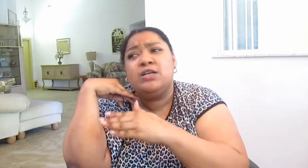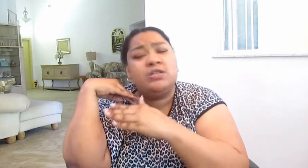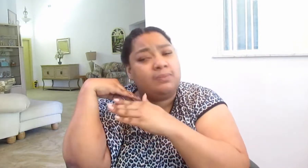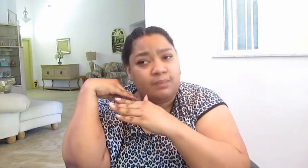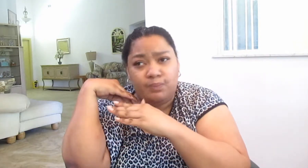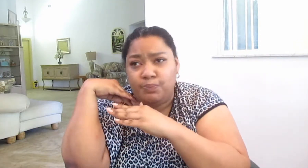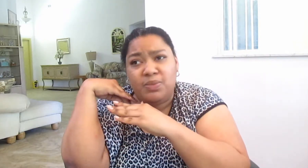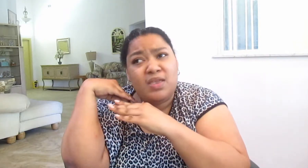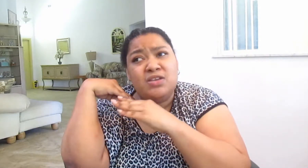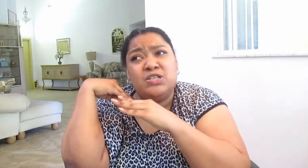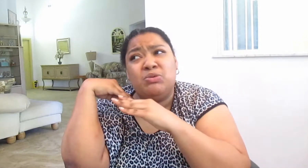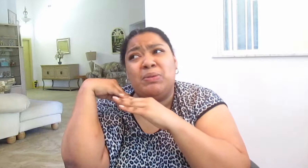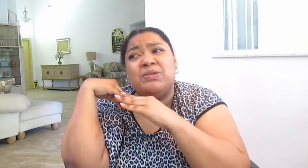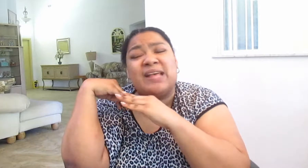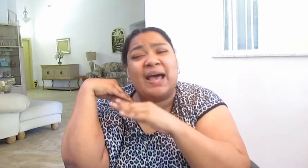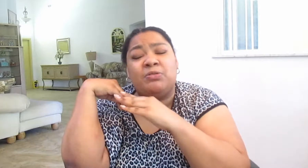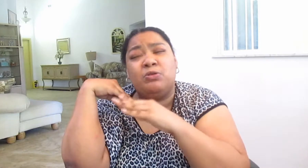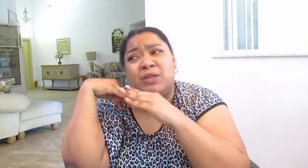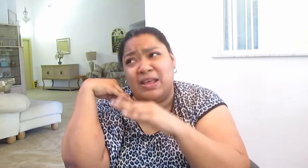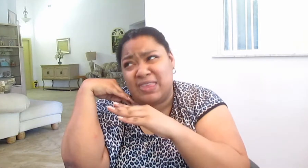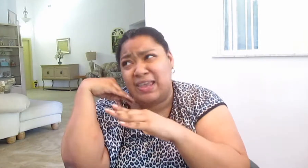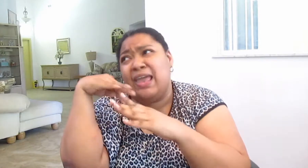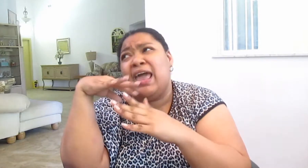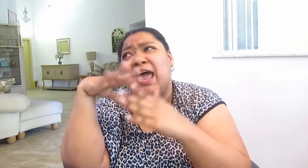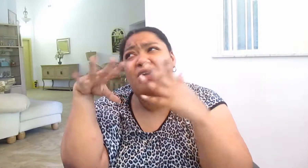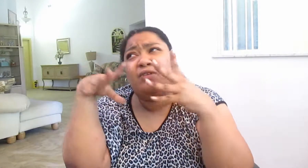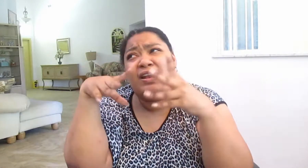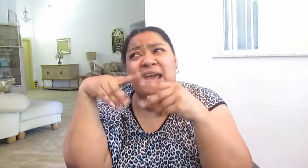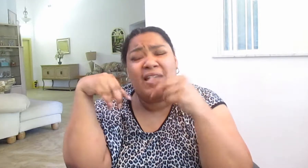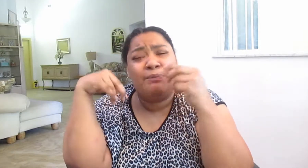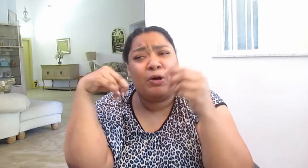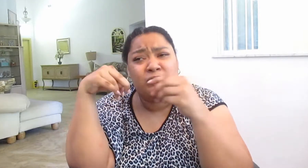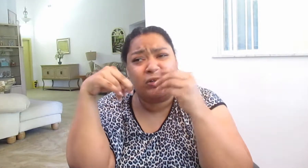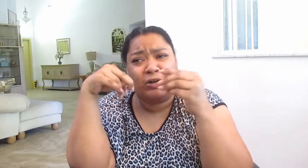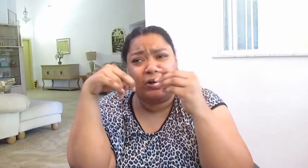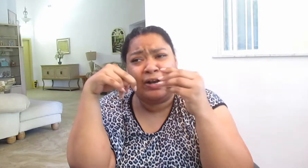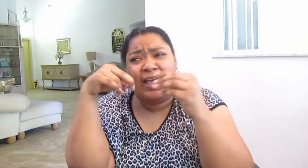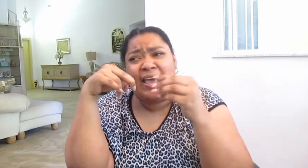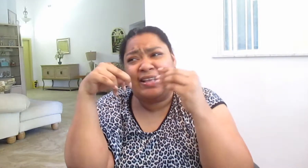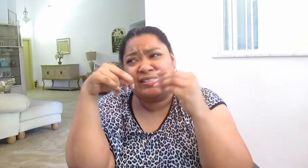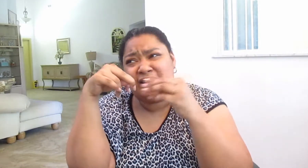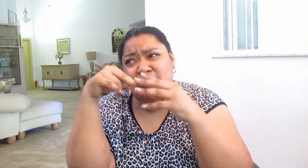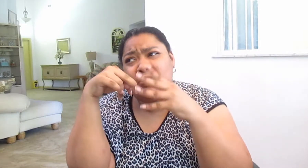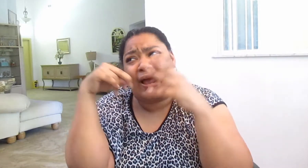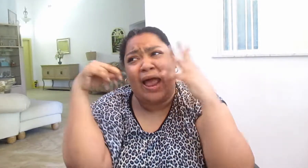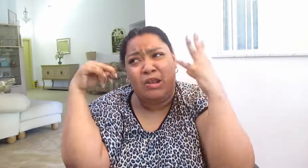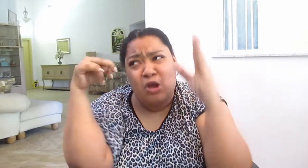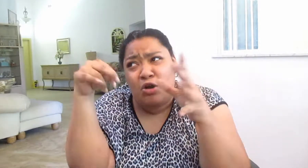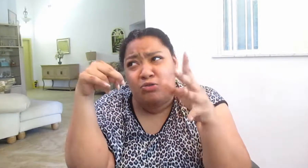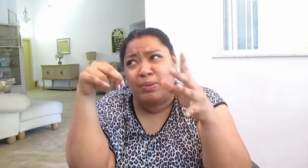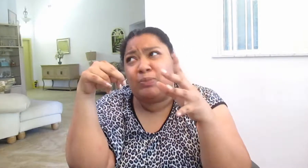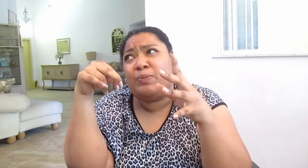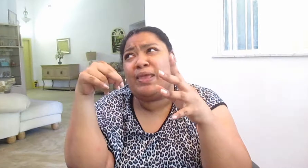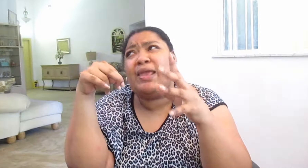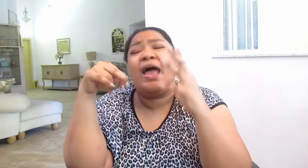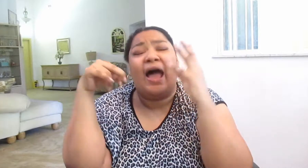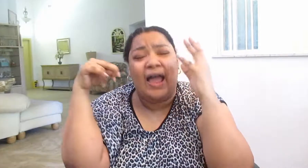she remembers absolutely nothing. And Reardon kind of pokes at her and says things to her like, I know you remember me. I